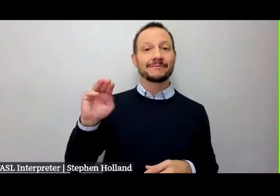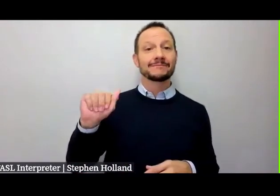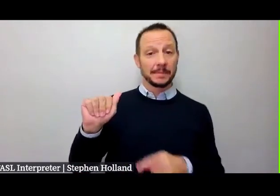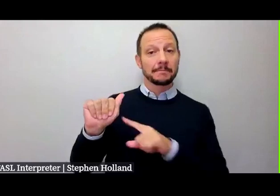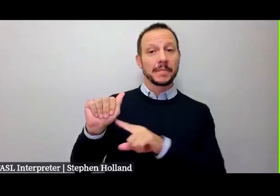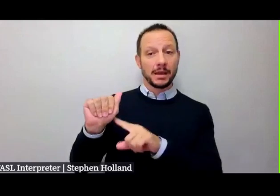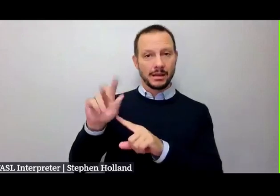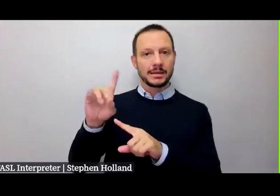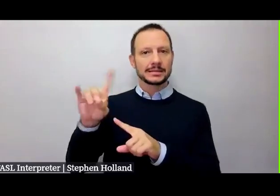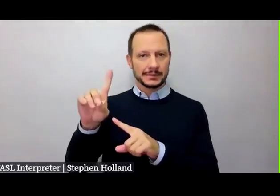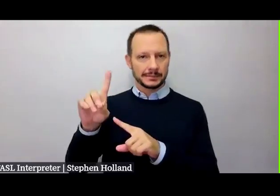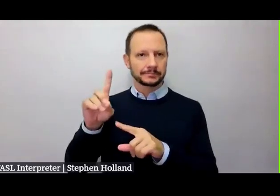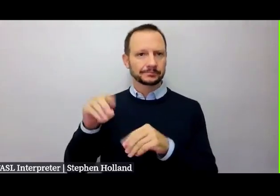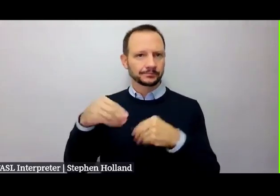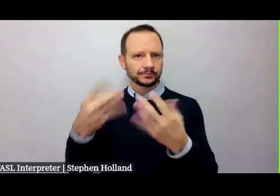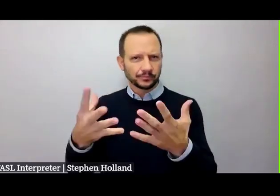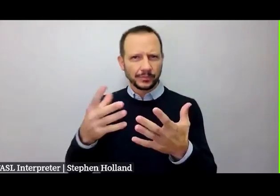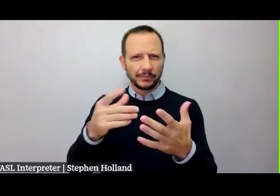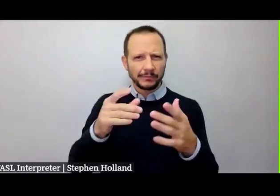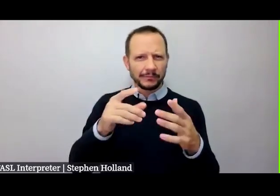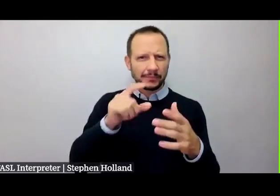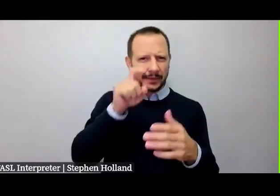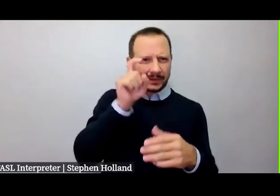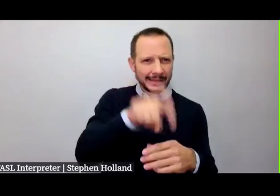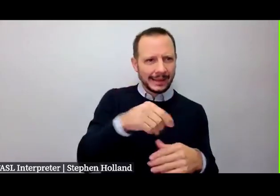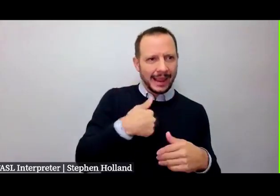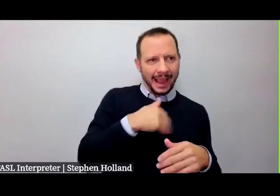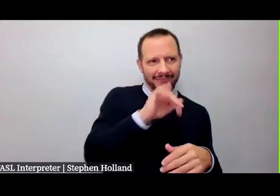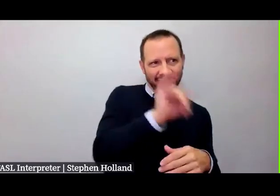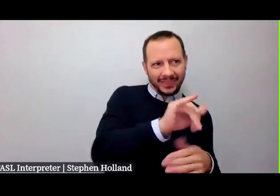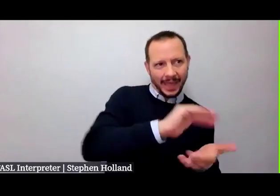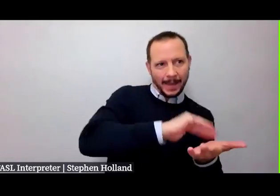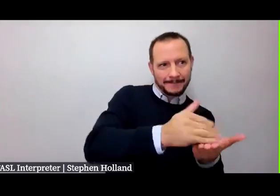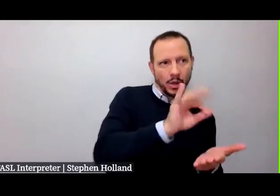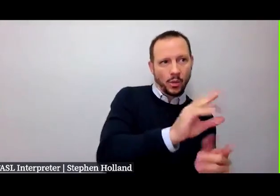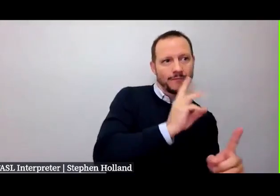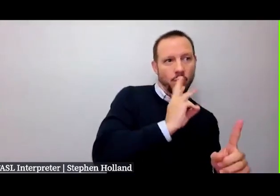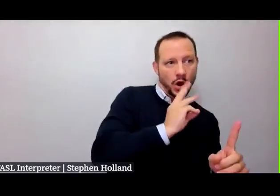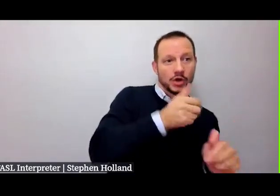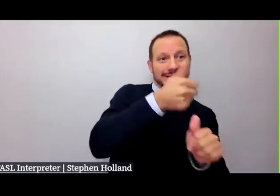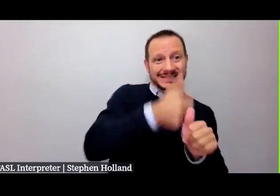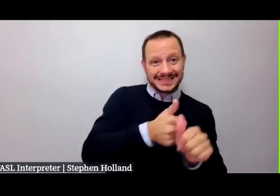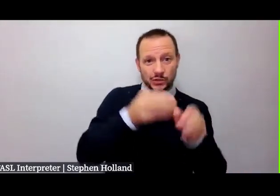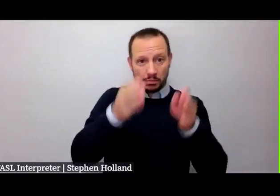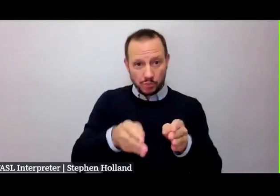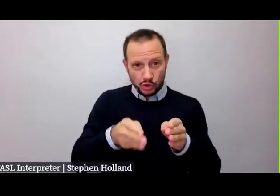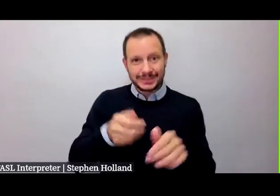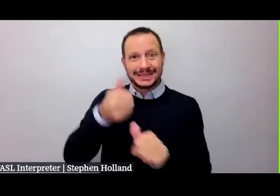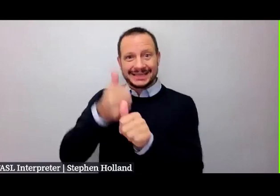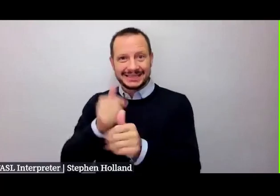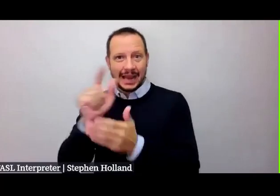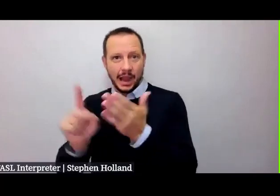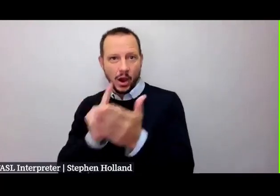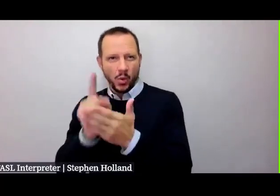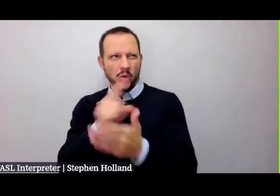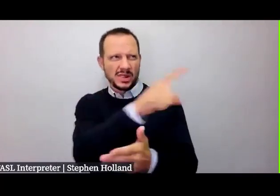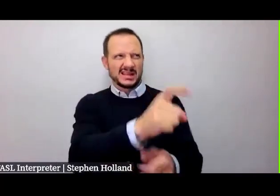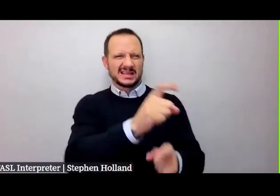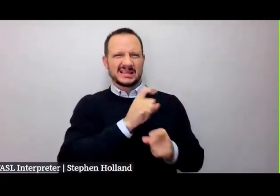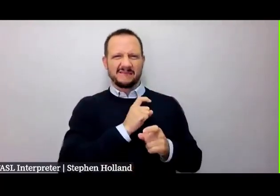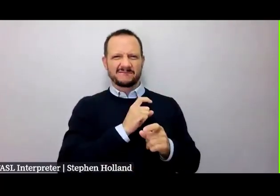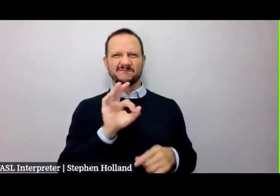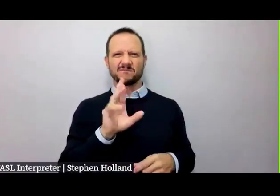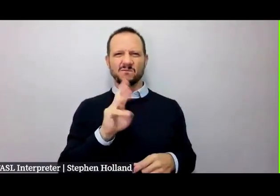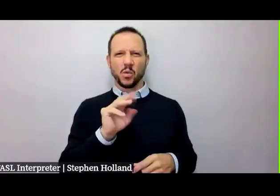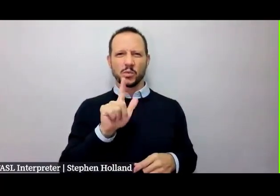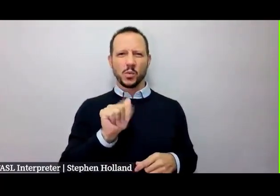water we need per person per hour. Using this formula, we are able to provide enough water for every